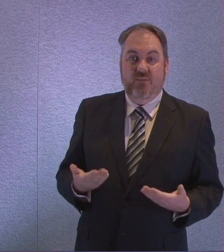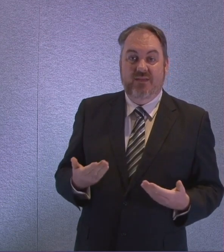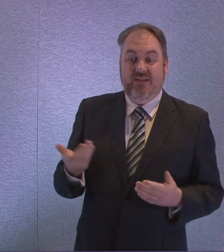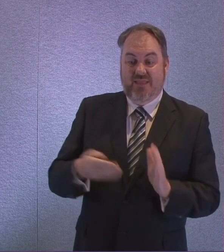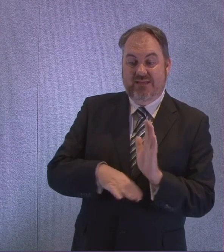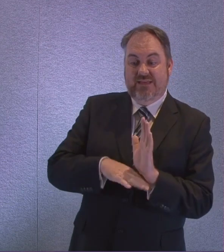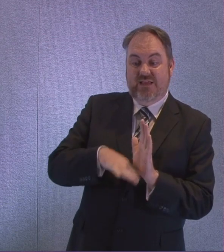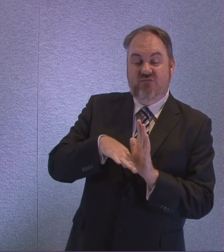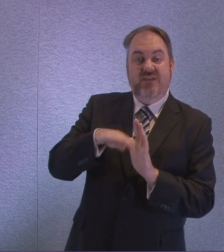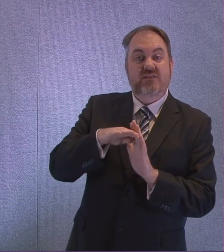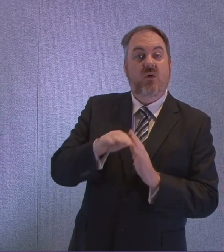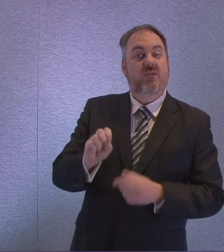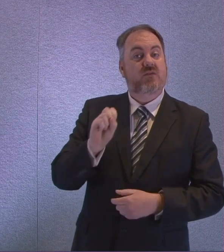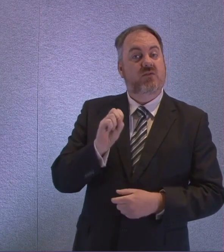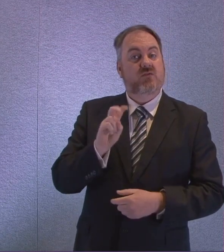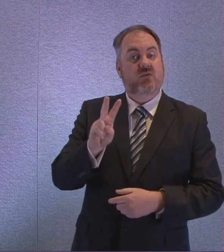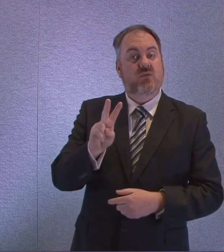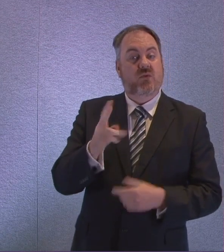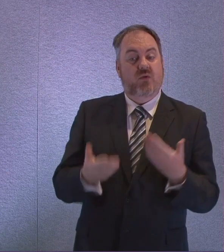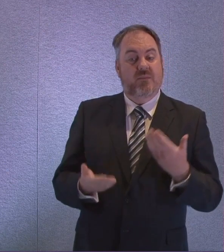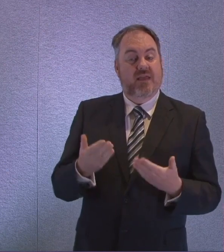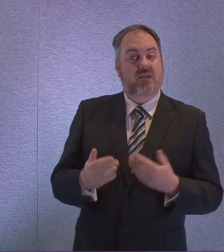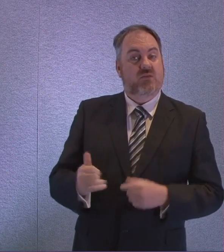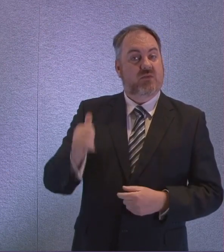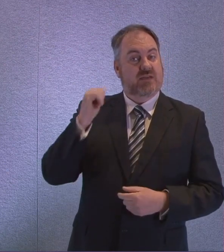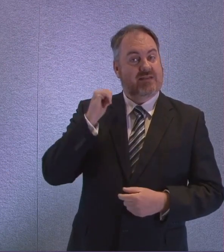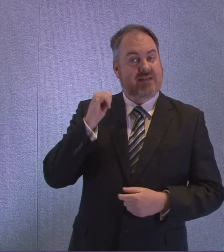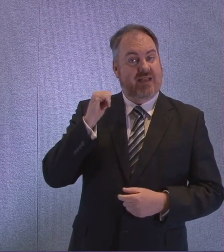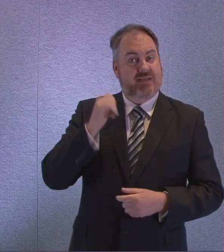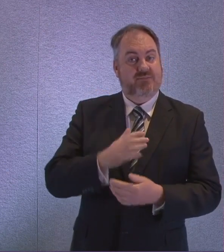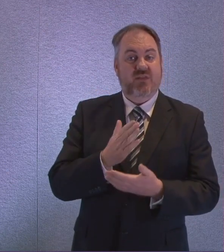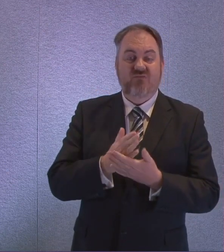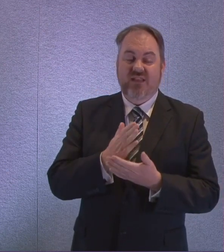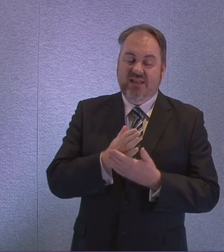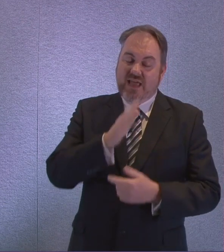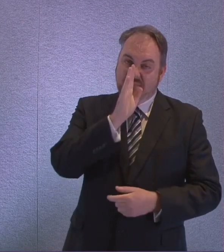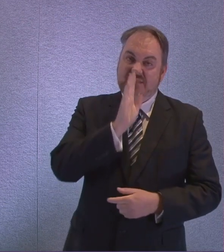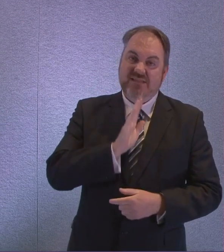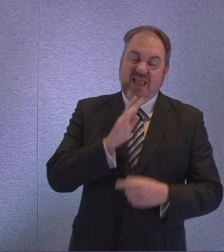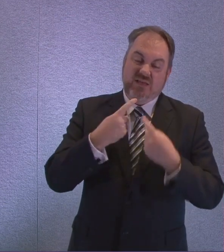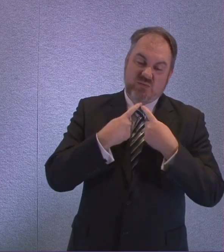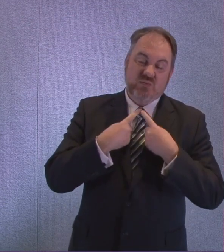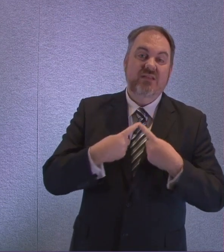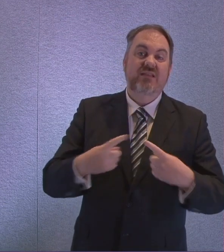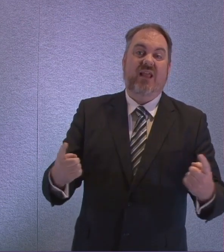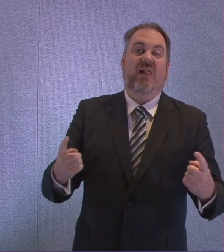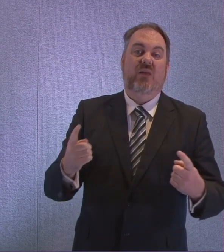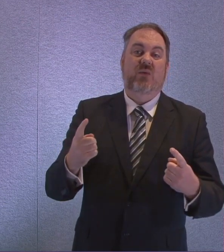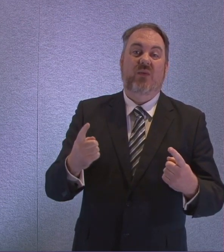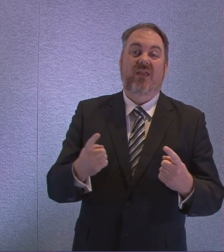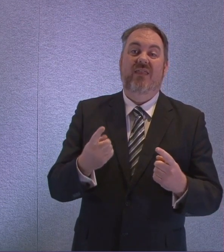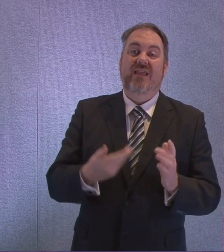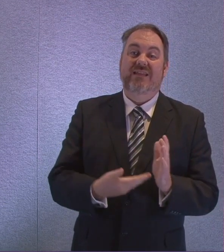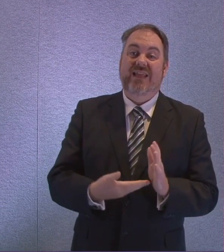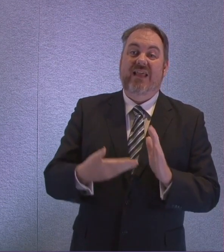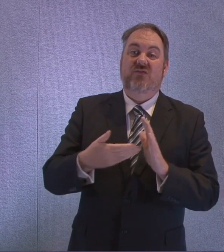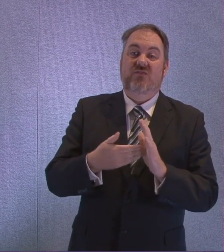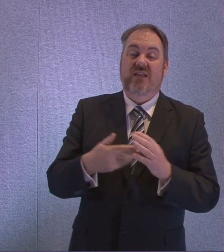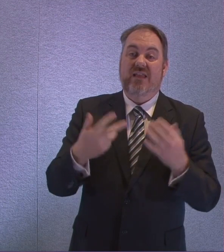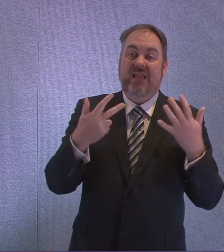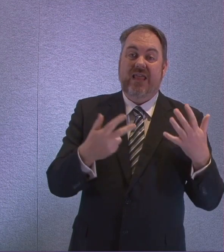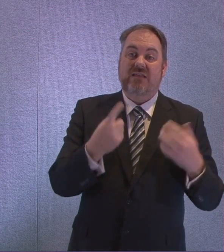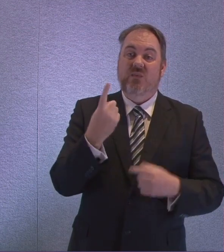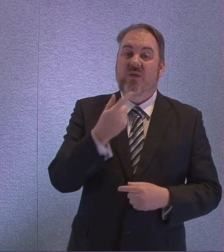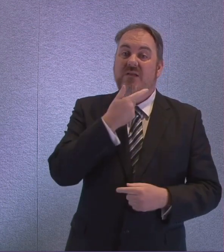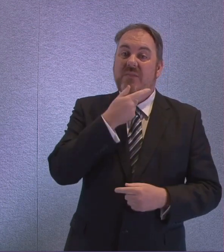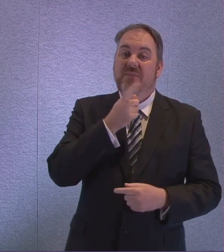of 2 from yesterday. And it is with great sadness that I must report an additional 81 deaths